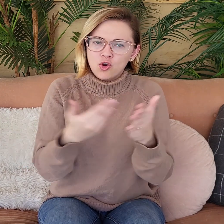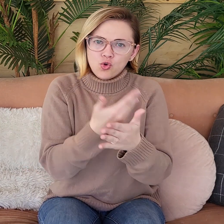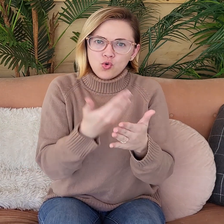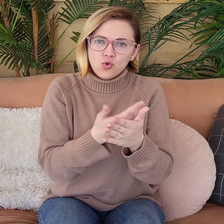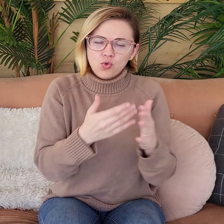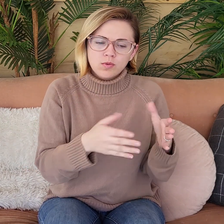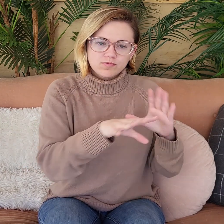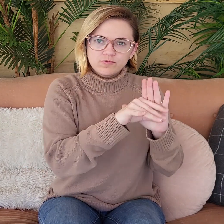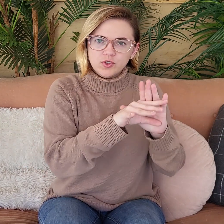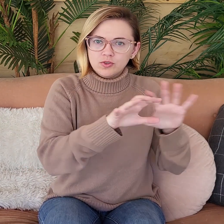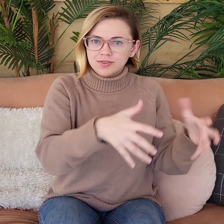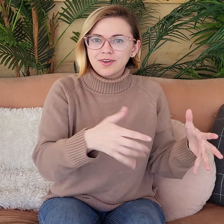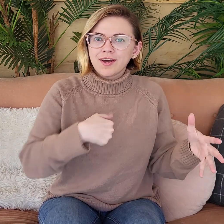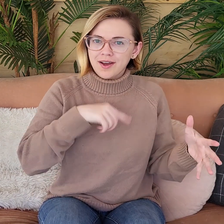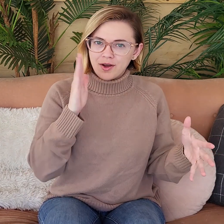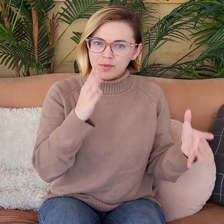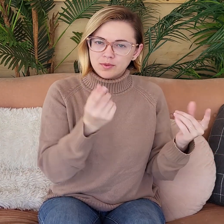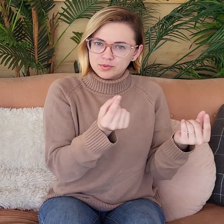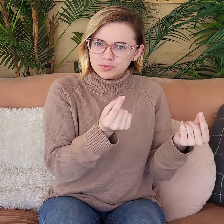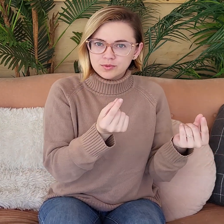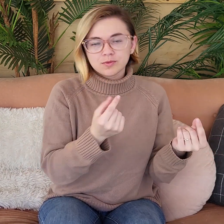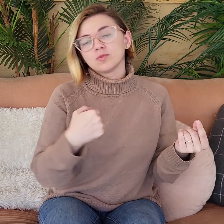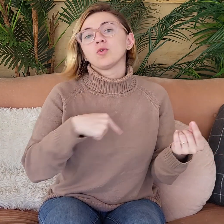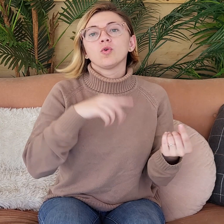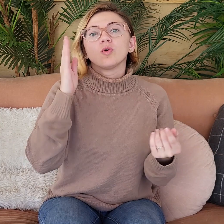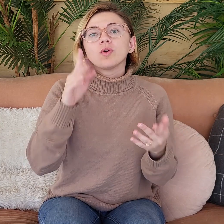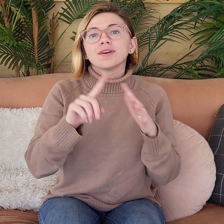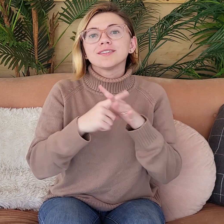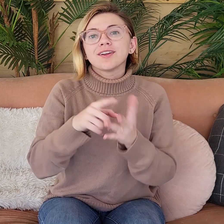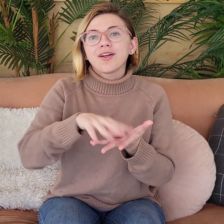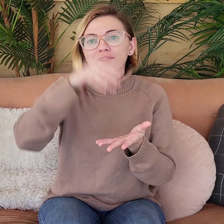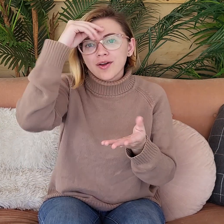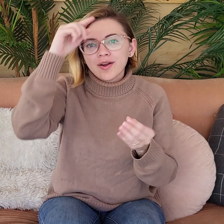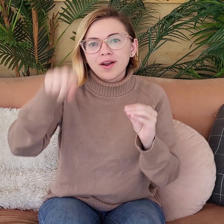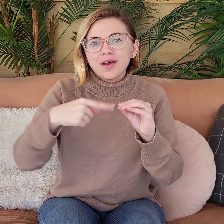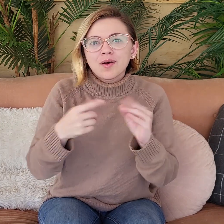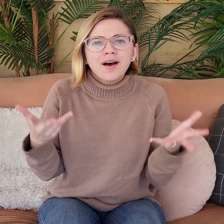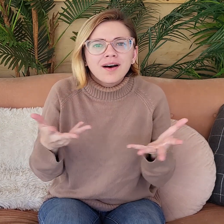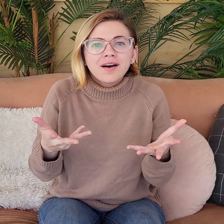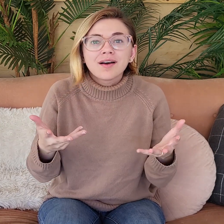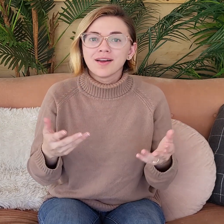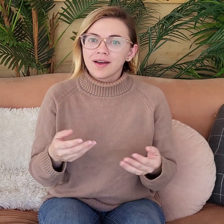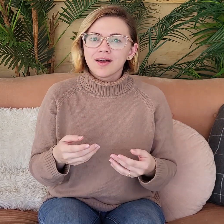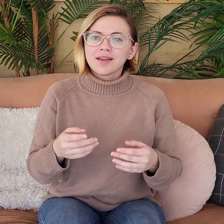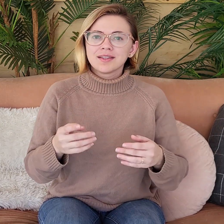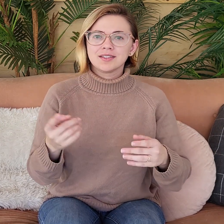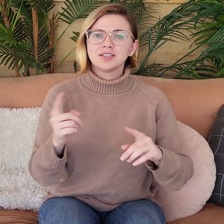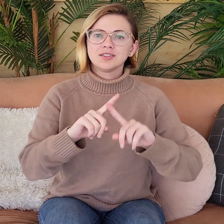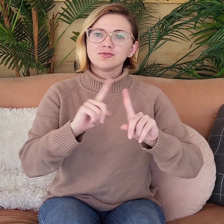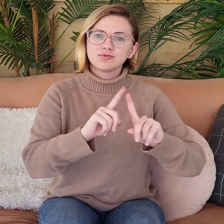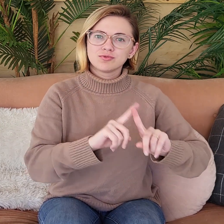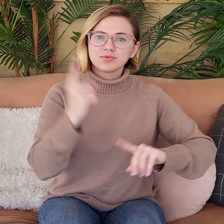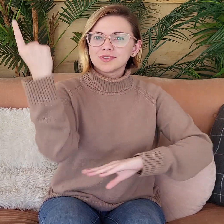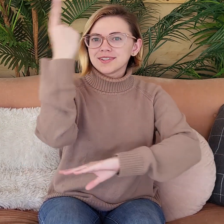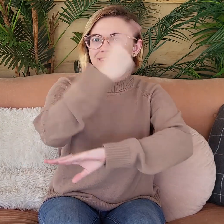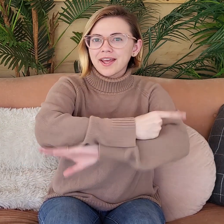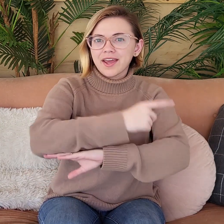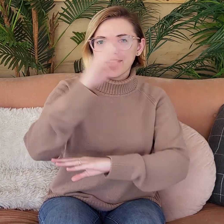about a new video series that I'm going to be doing. We are going to start learning about the different